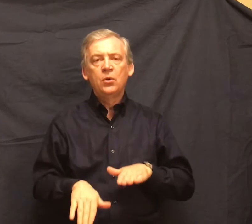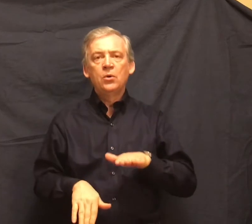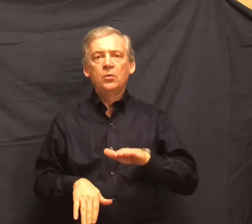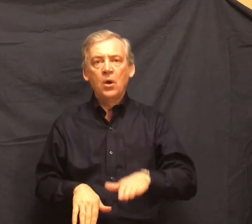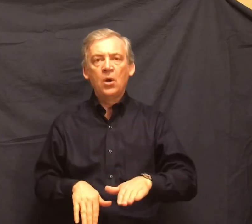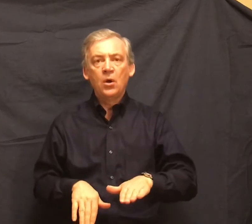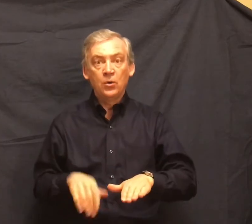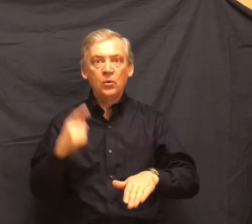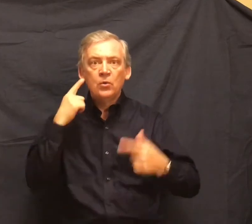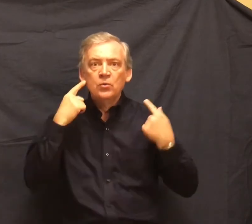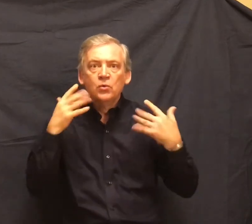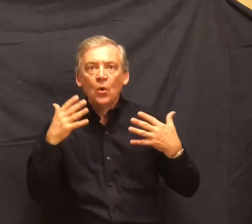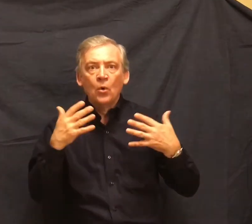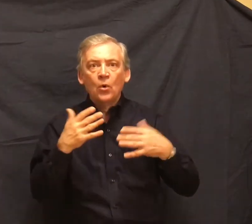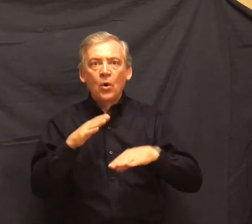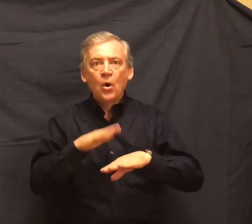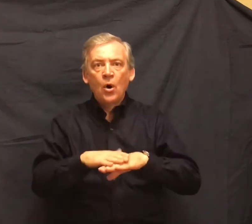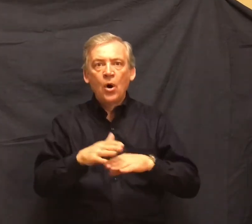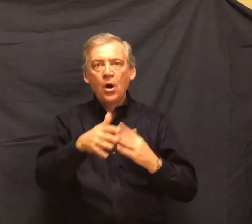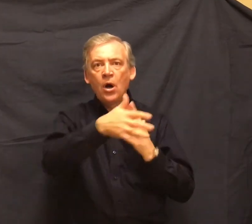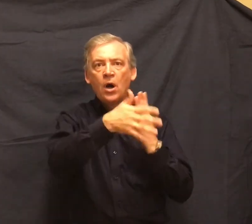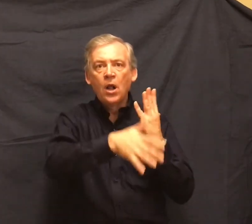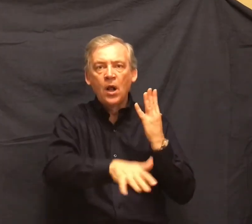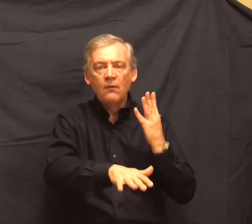The rabbits hurried noiselessly for cover.